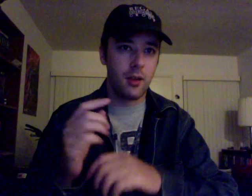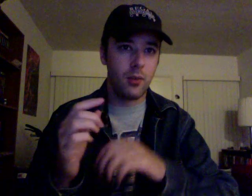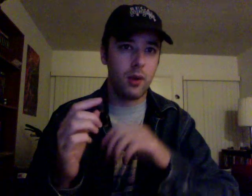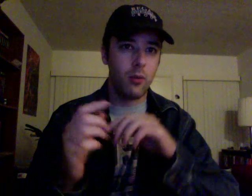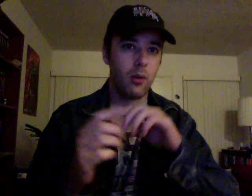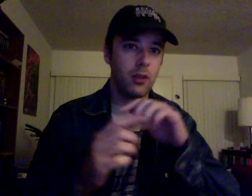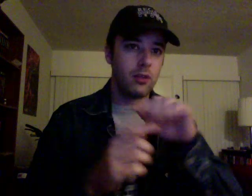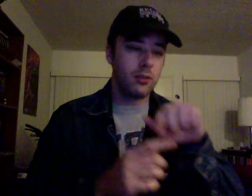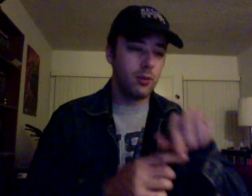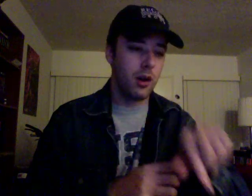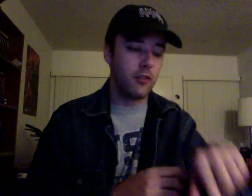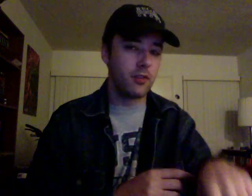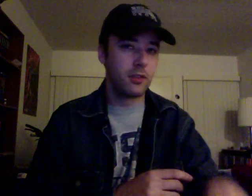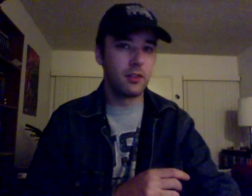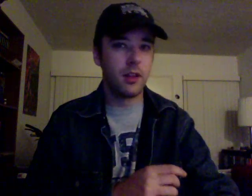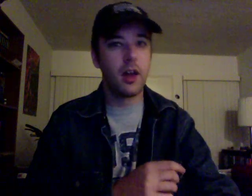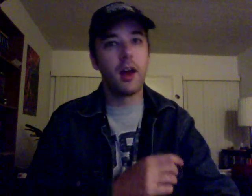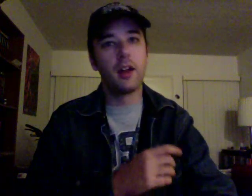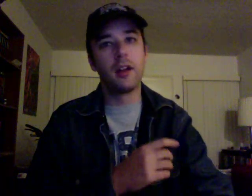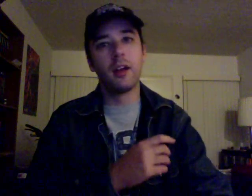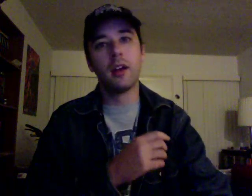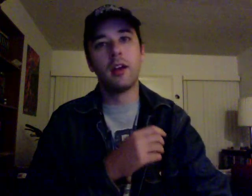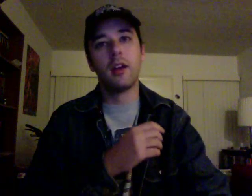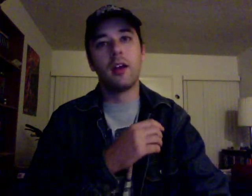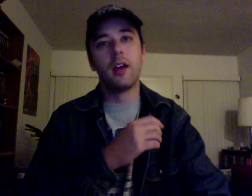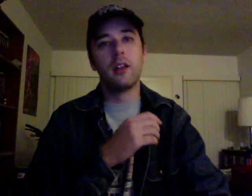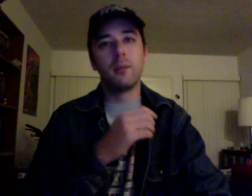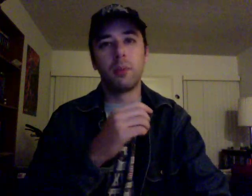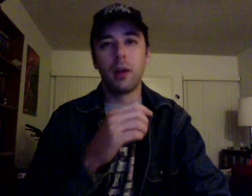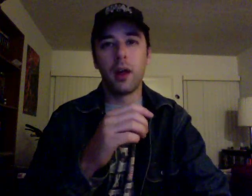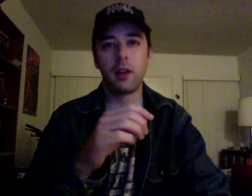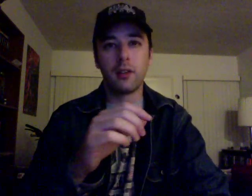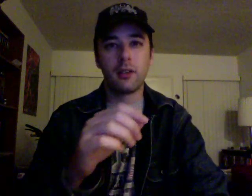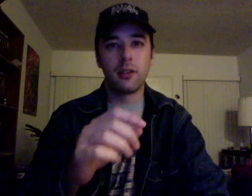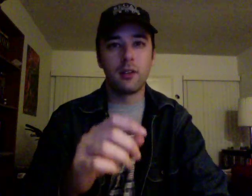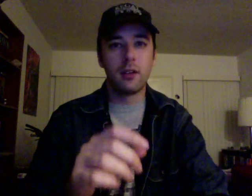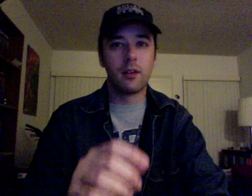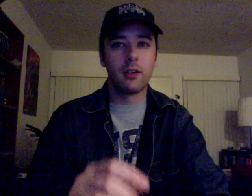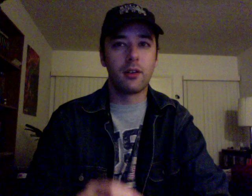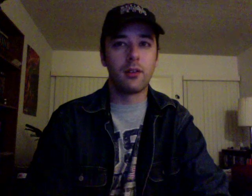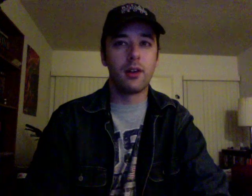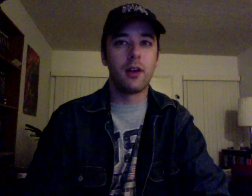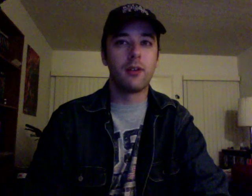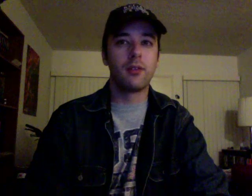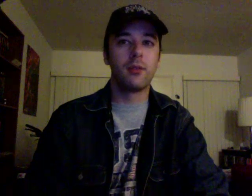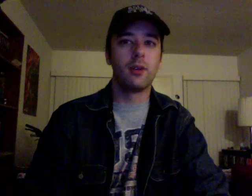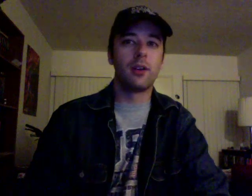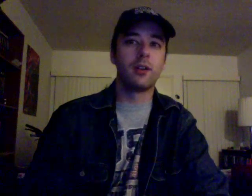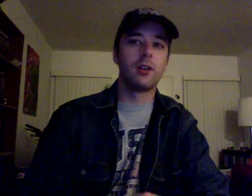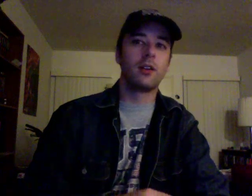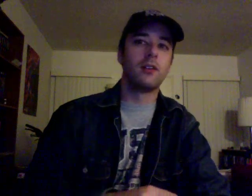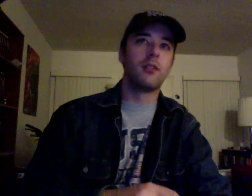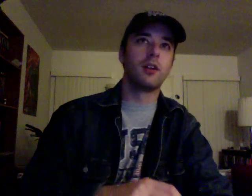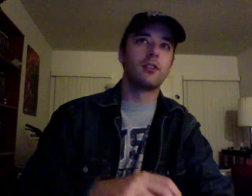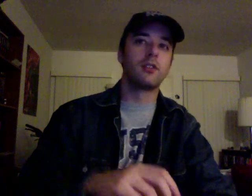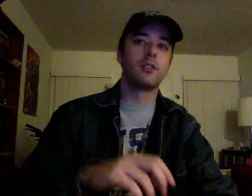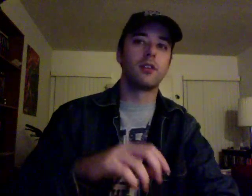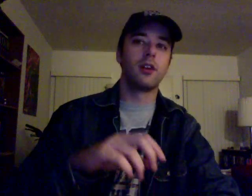He went with his wife instead, and he, and then he planted a seed on her grave so he could eventually go